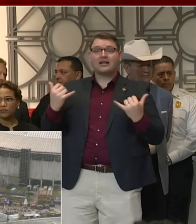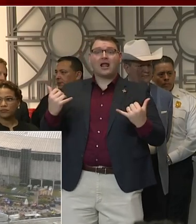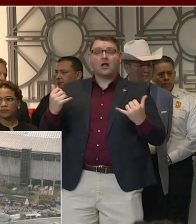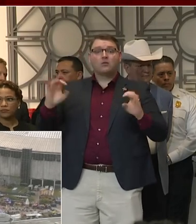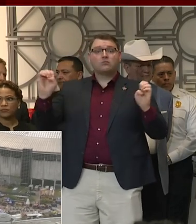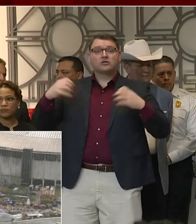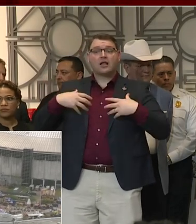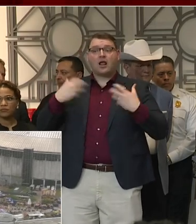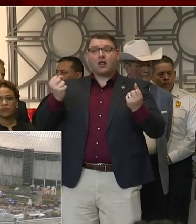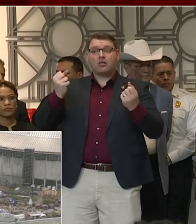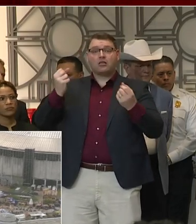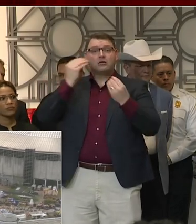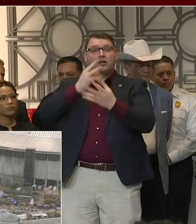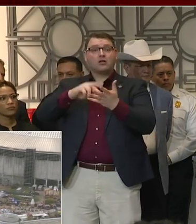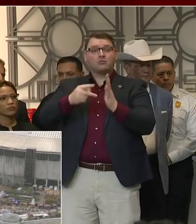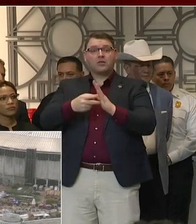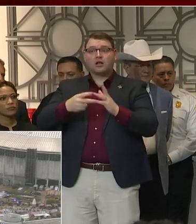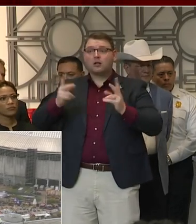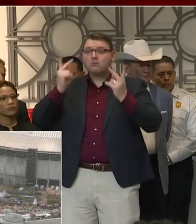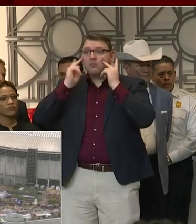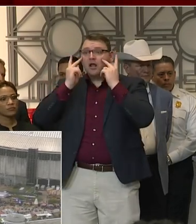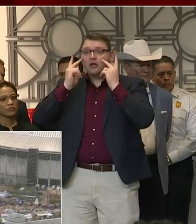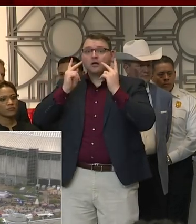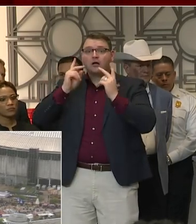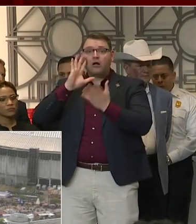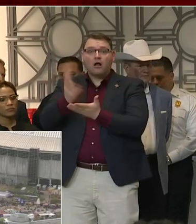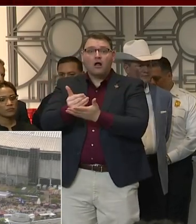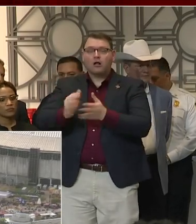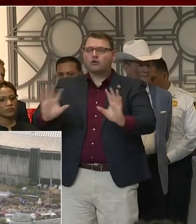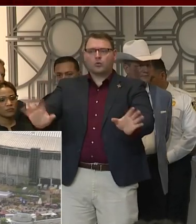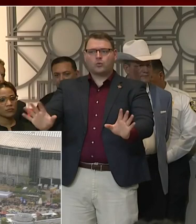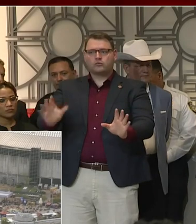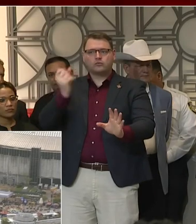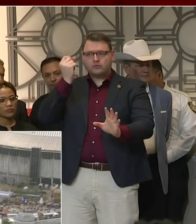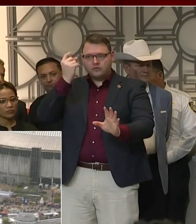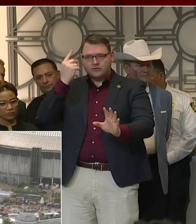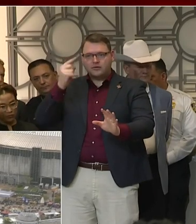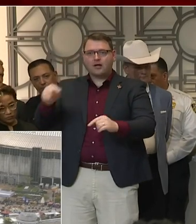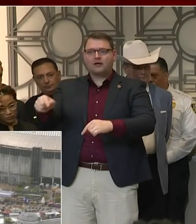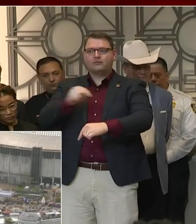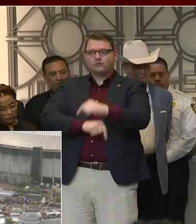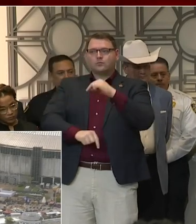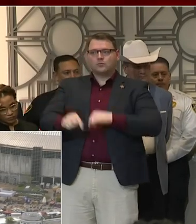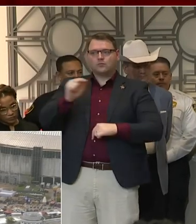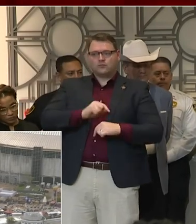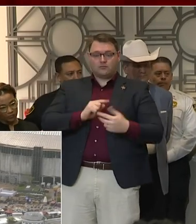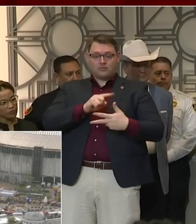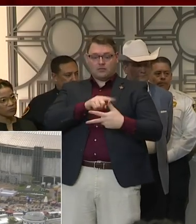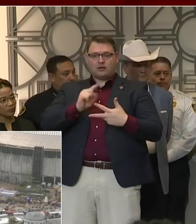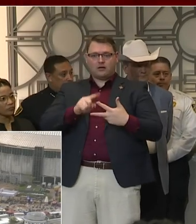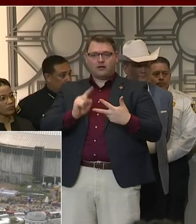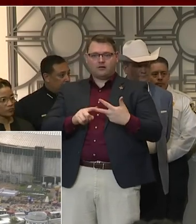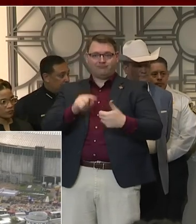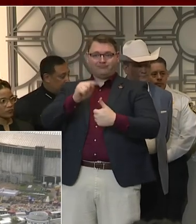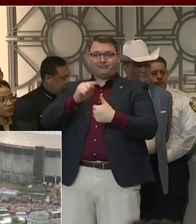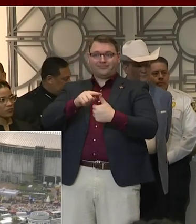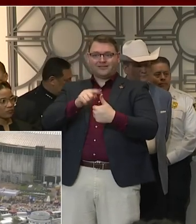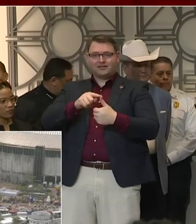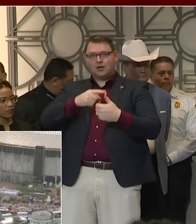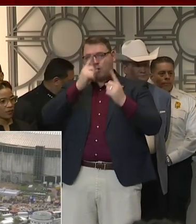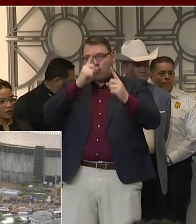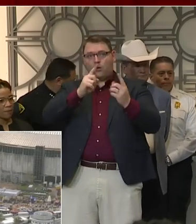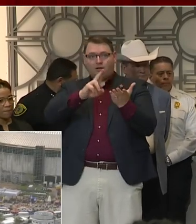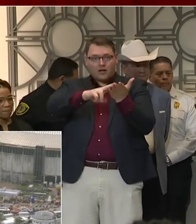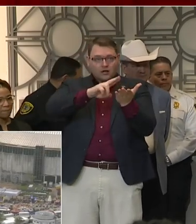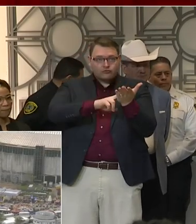So let me just tell you why we are doing it. From a contractual point of view, procurement point of view, managing resources,